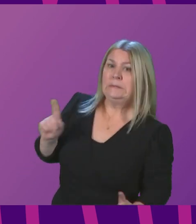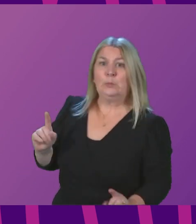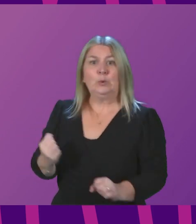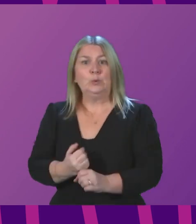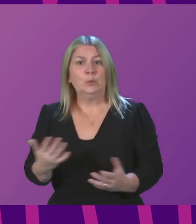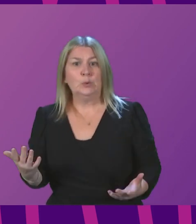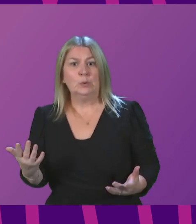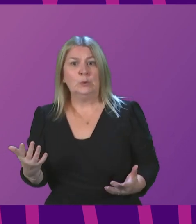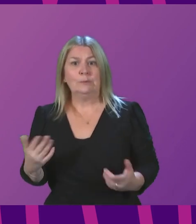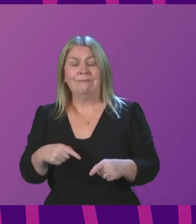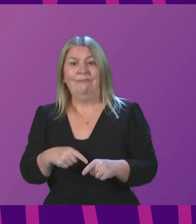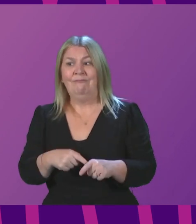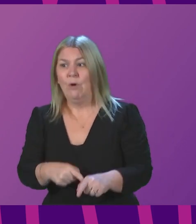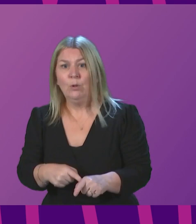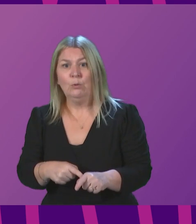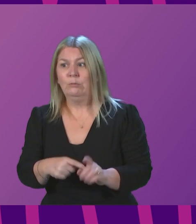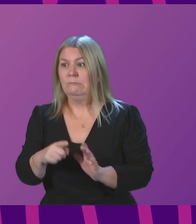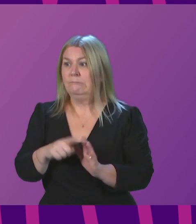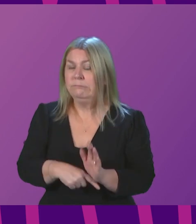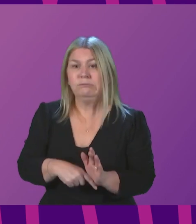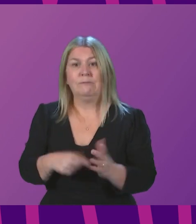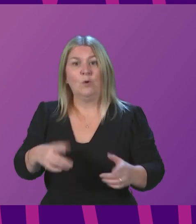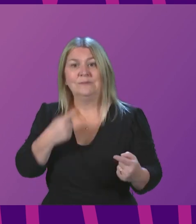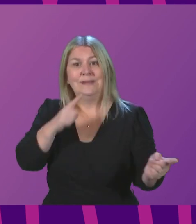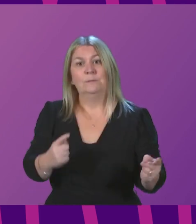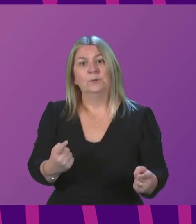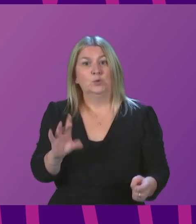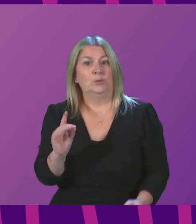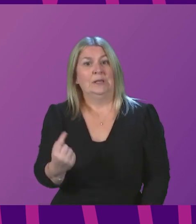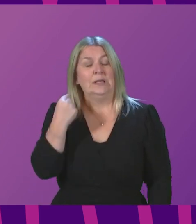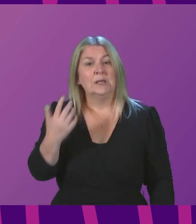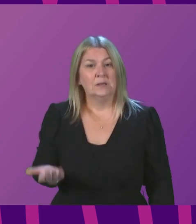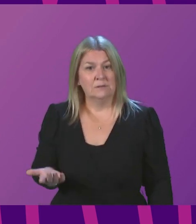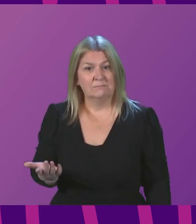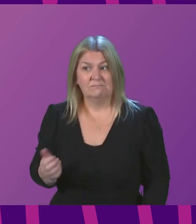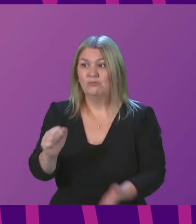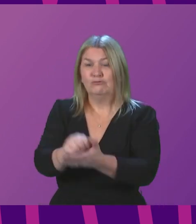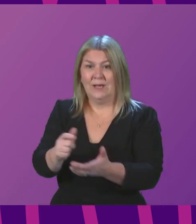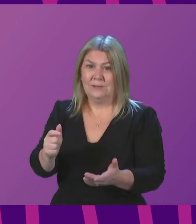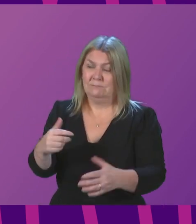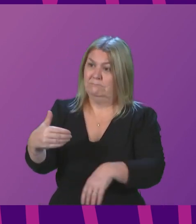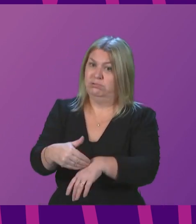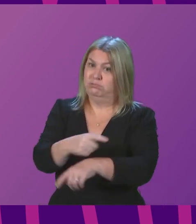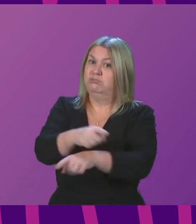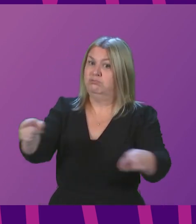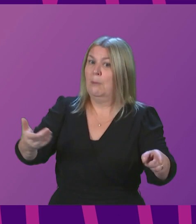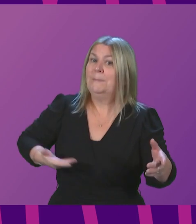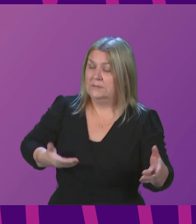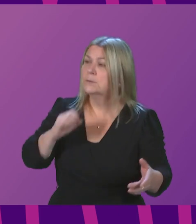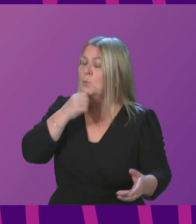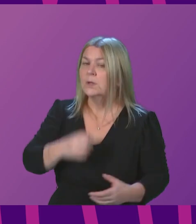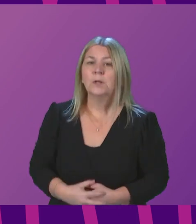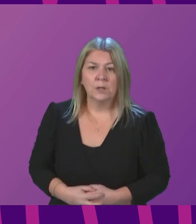to do to comply with the First Minister's statement from Tuesday. She was right to say earlier on, this will have a massive impact on businesses.